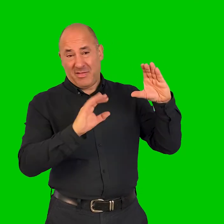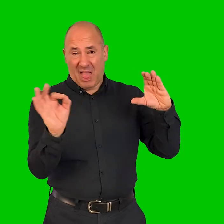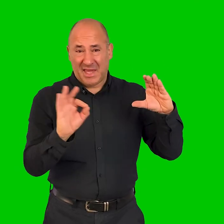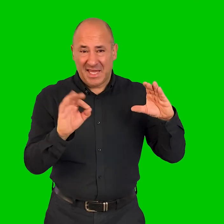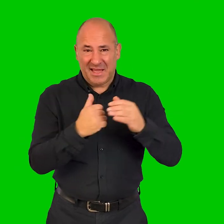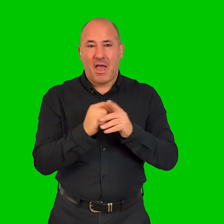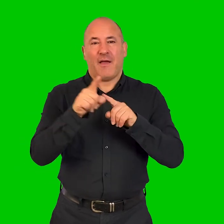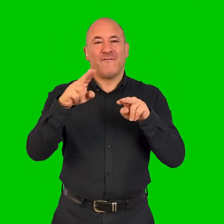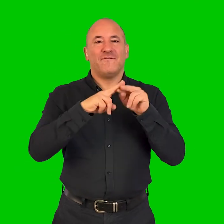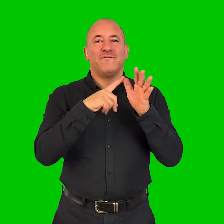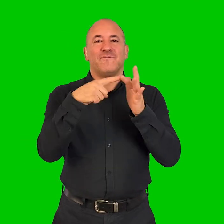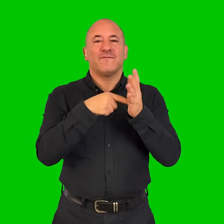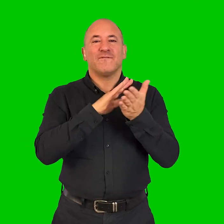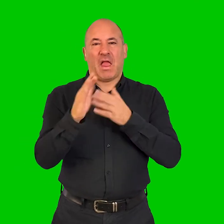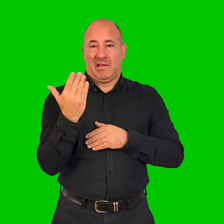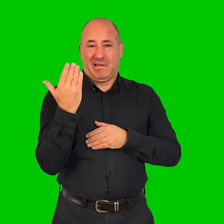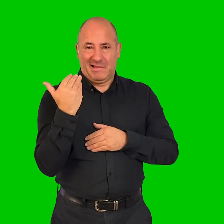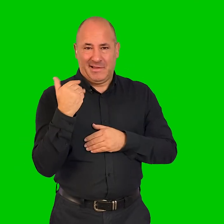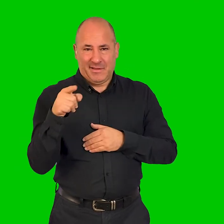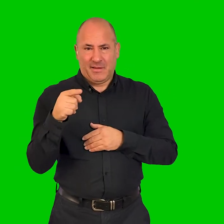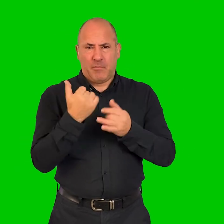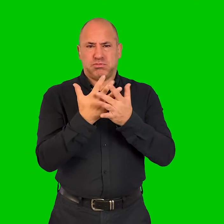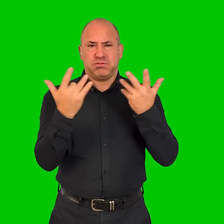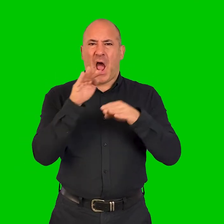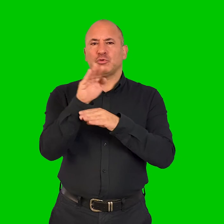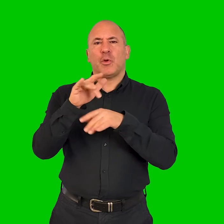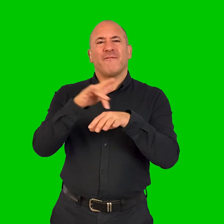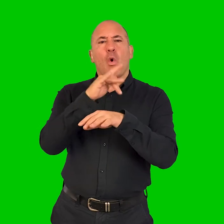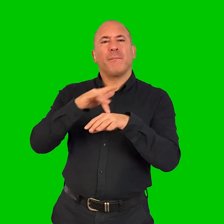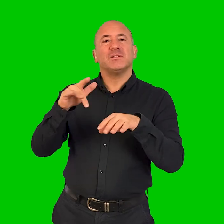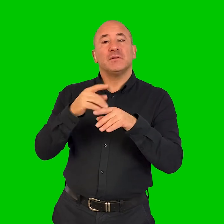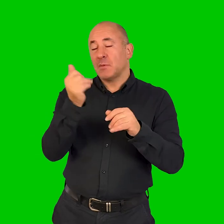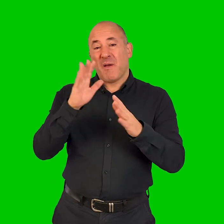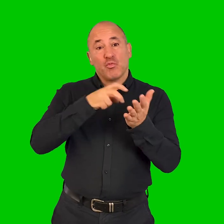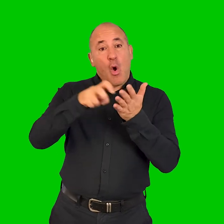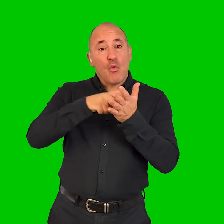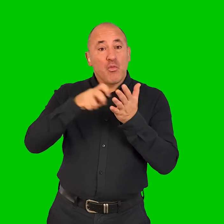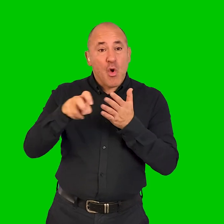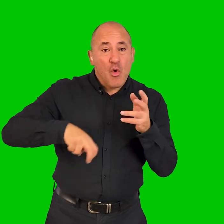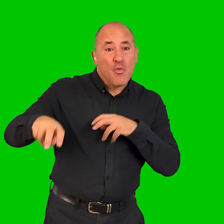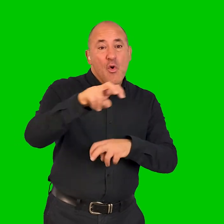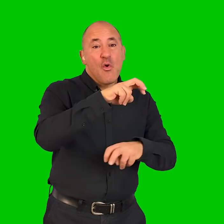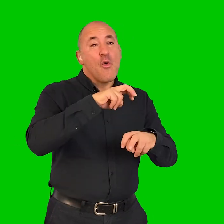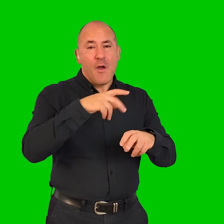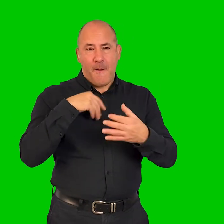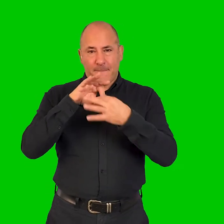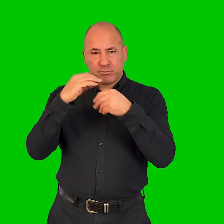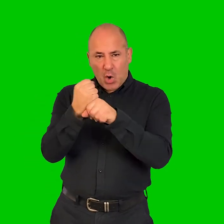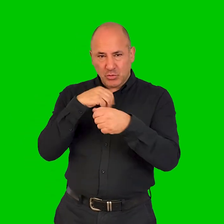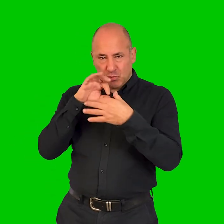Faith, a recent event which has multiple outdoor performances, some of which had walking across the city. We worked really closely with production and